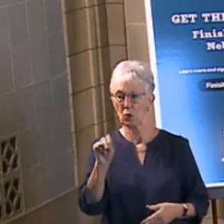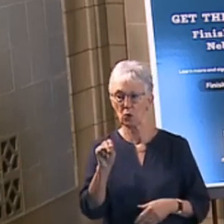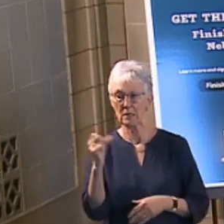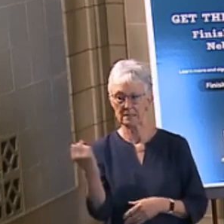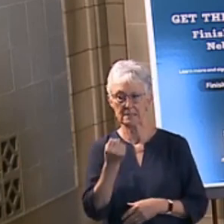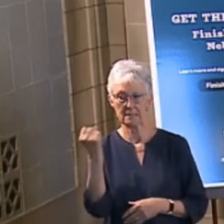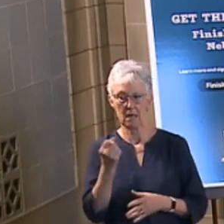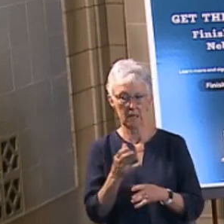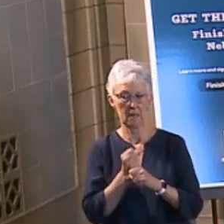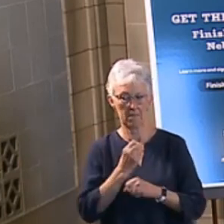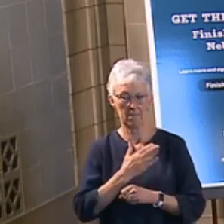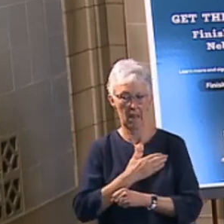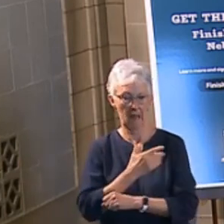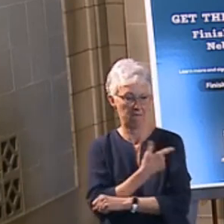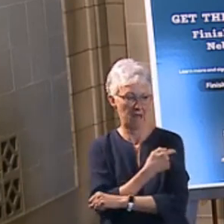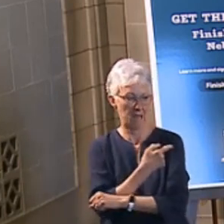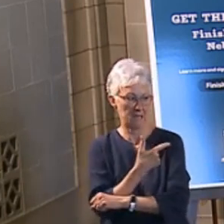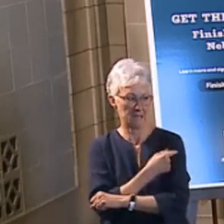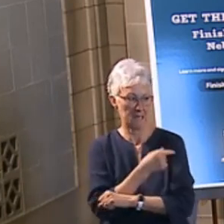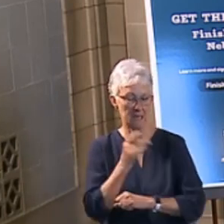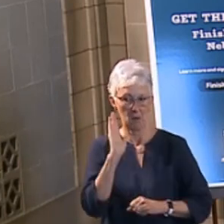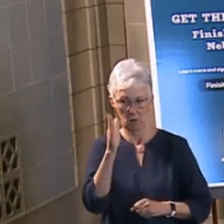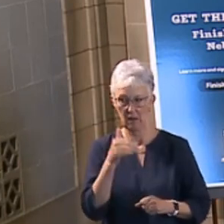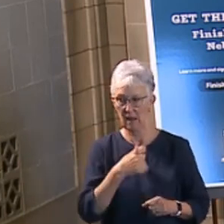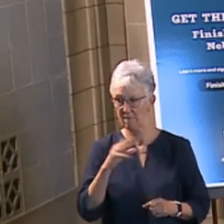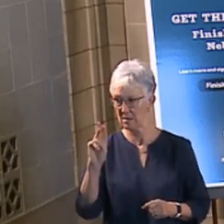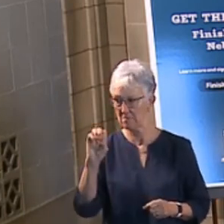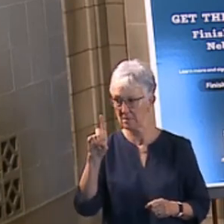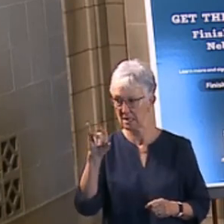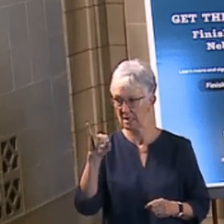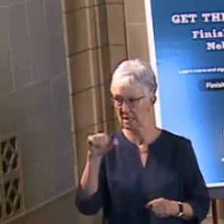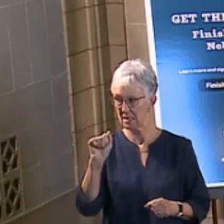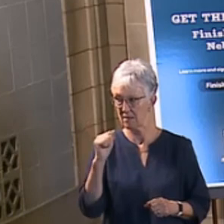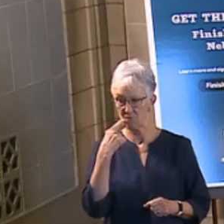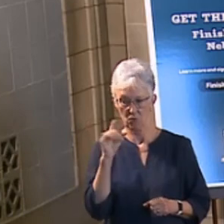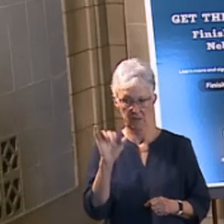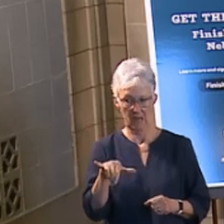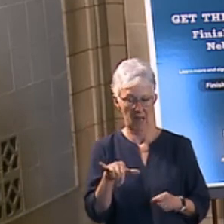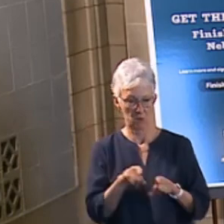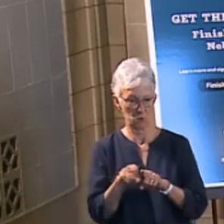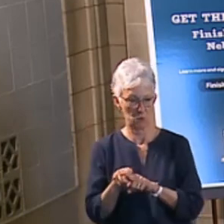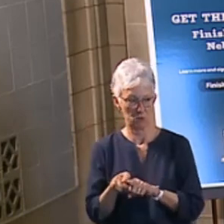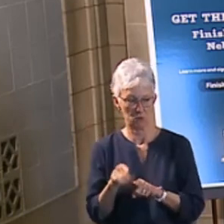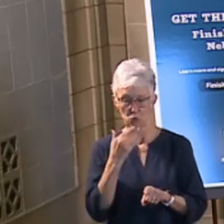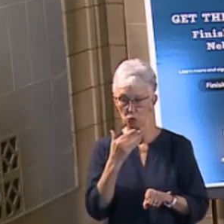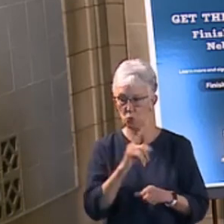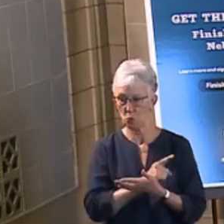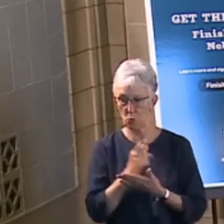my vaccine. And so we'll have a media availability for that as well. Everybody have a great rest of your week. you. Thank you. Thank